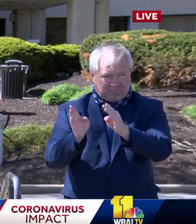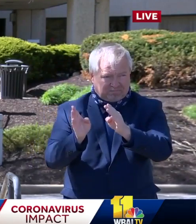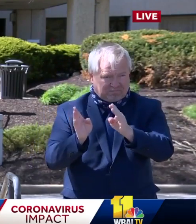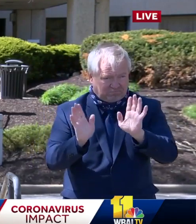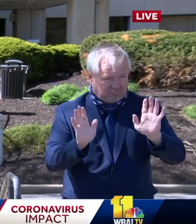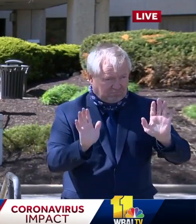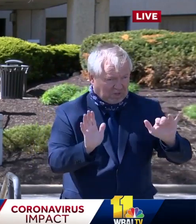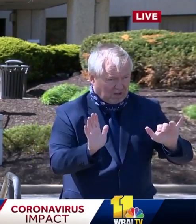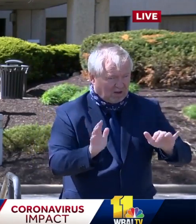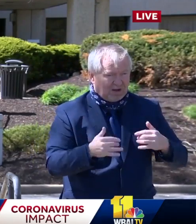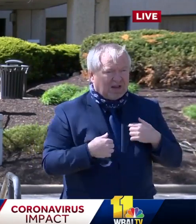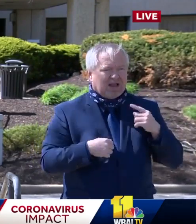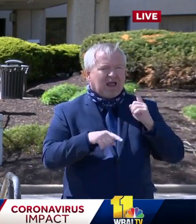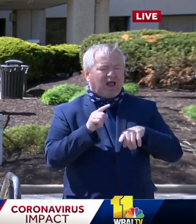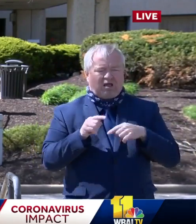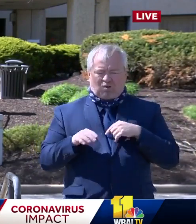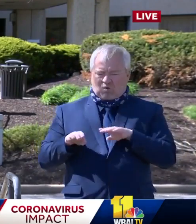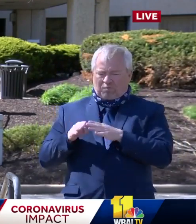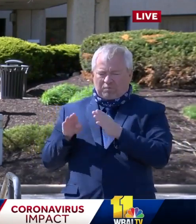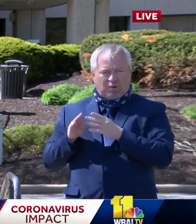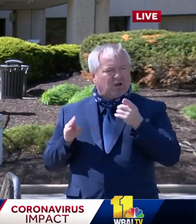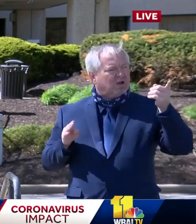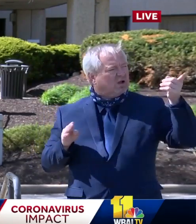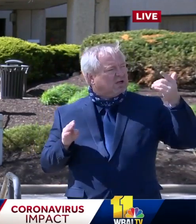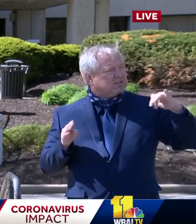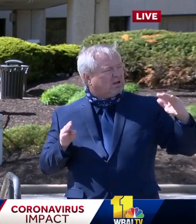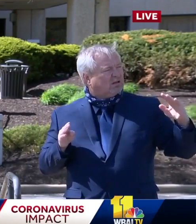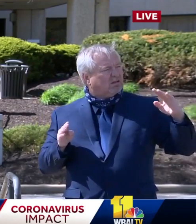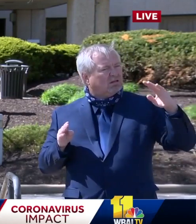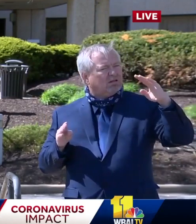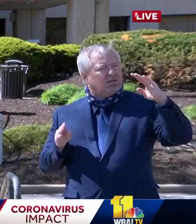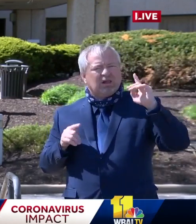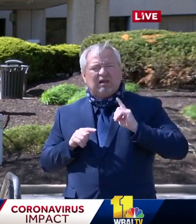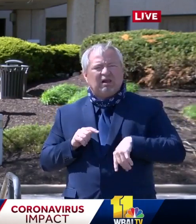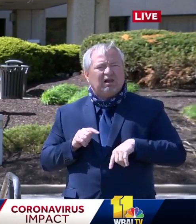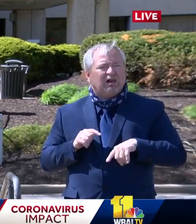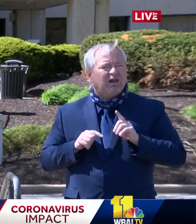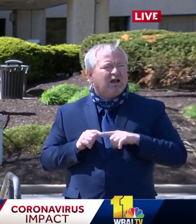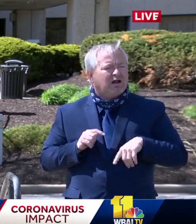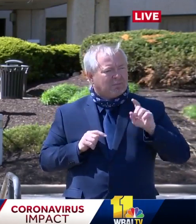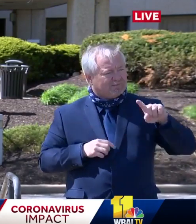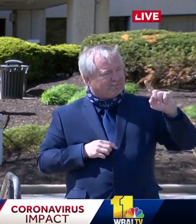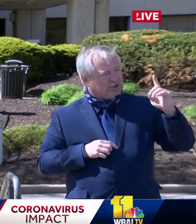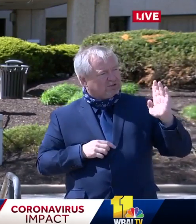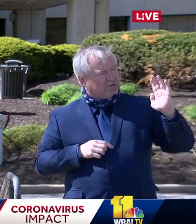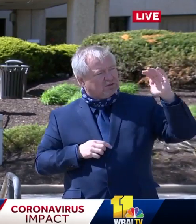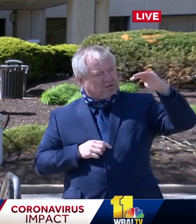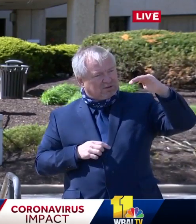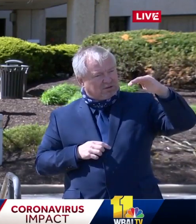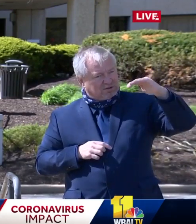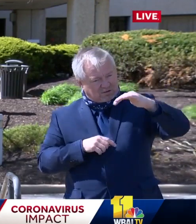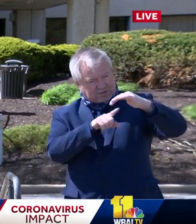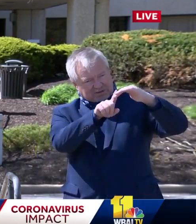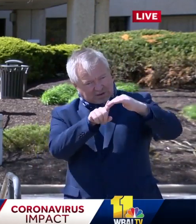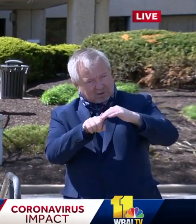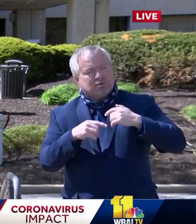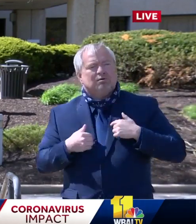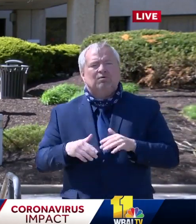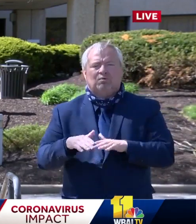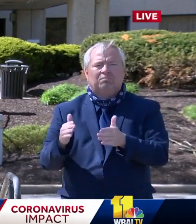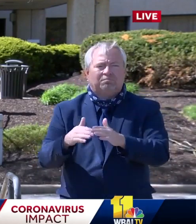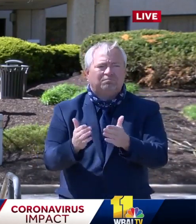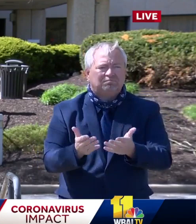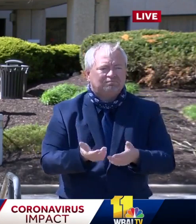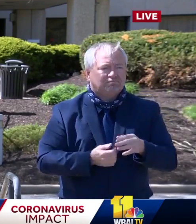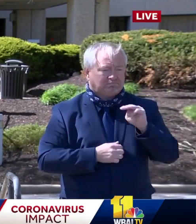of a reopening. And, um, we are not at that point. And if you look at the, uh, Maryland, uh, DC and Virginia